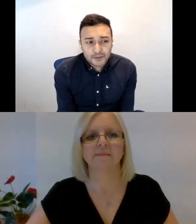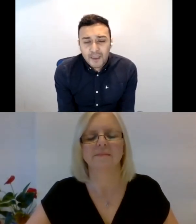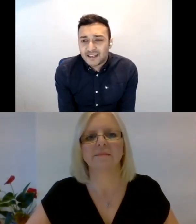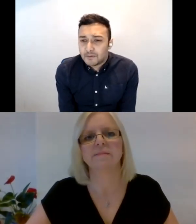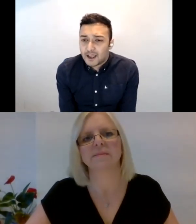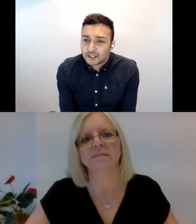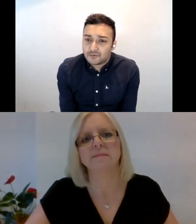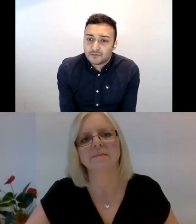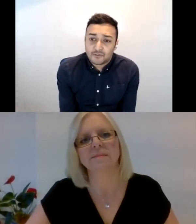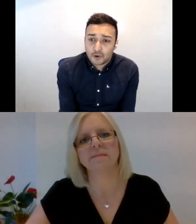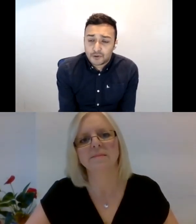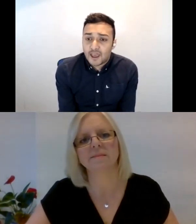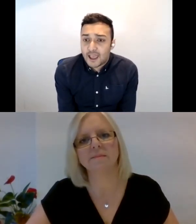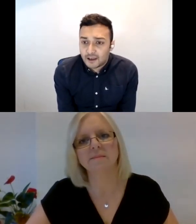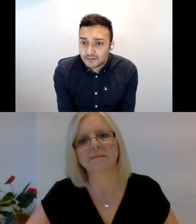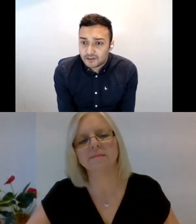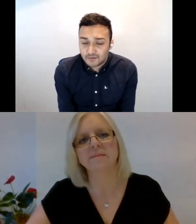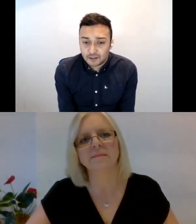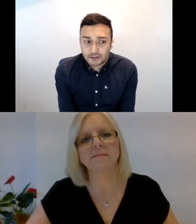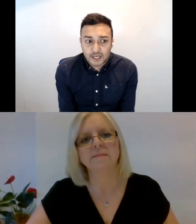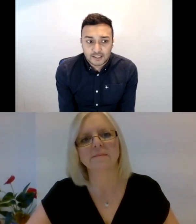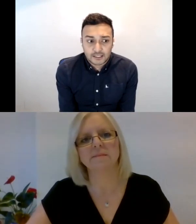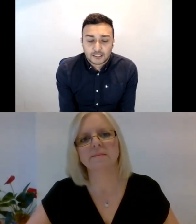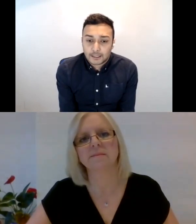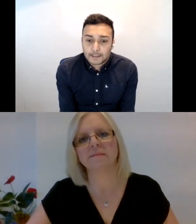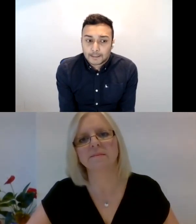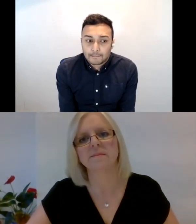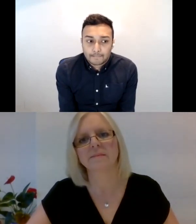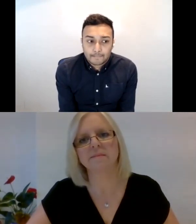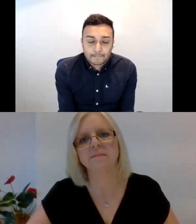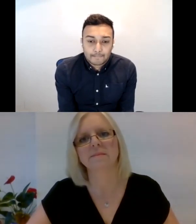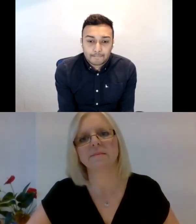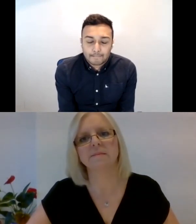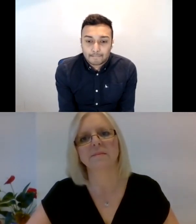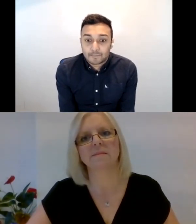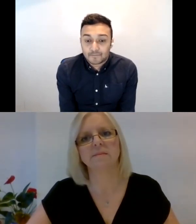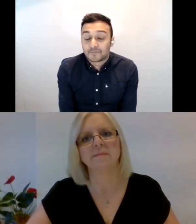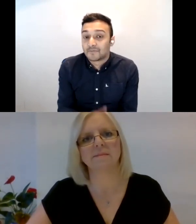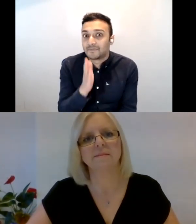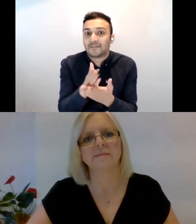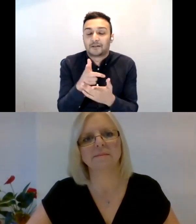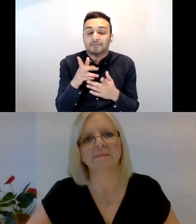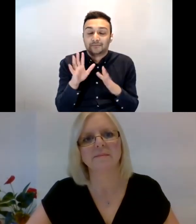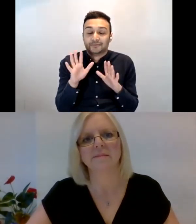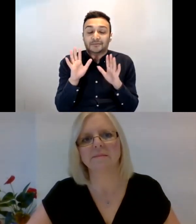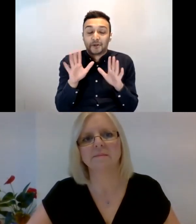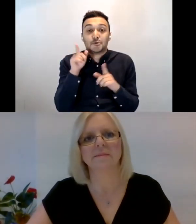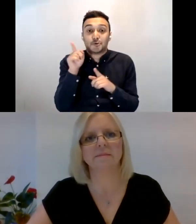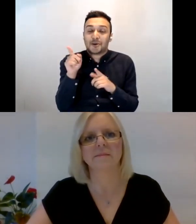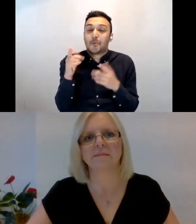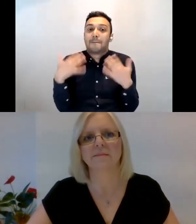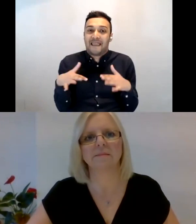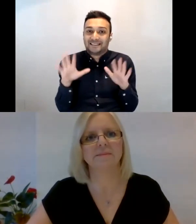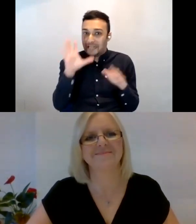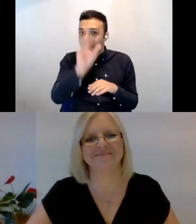what was the main impact for you there after interviewing Jazzy? Yeah, definitely. Oh my God. She was amazing by the